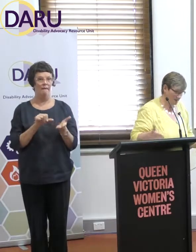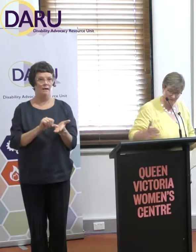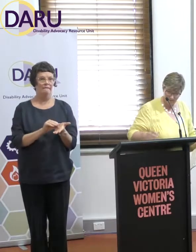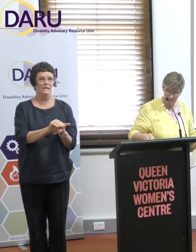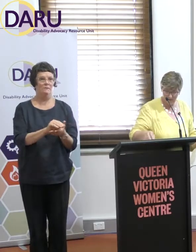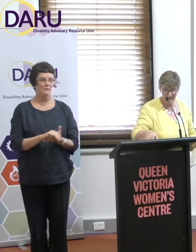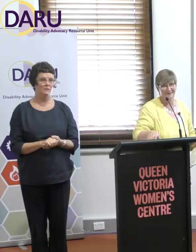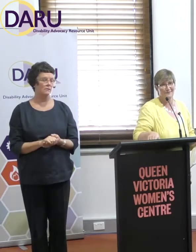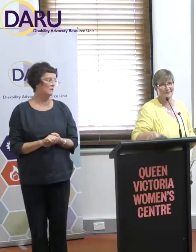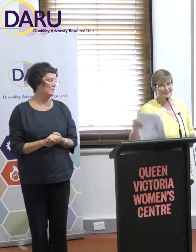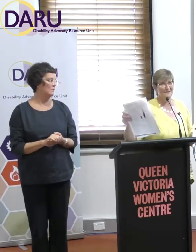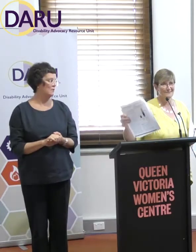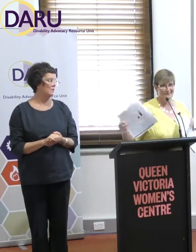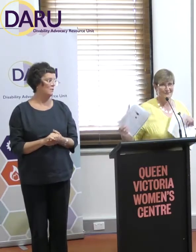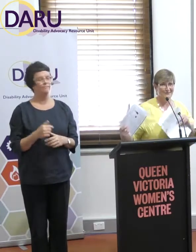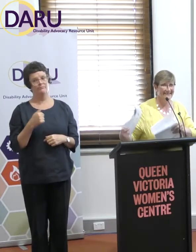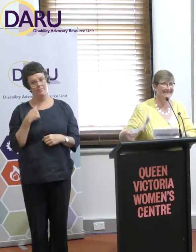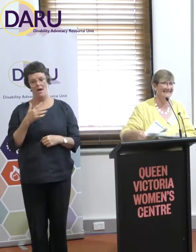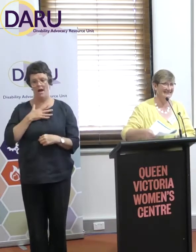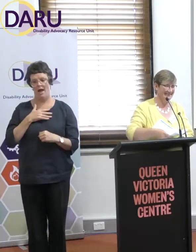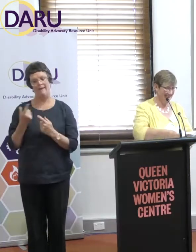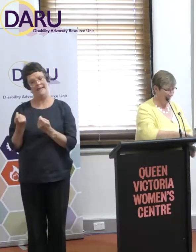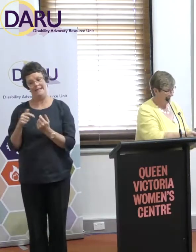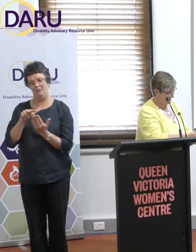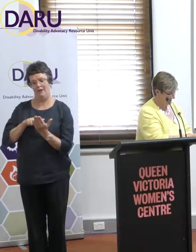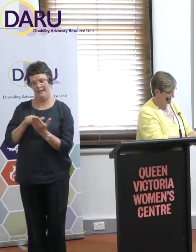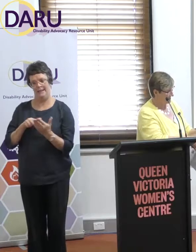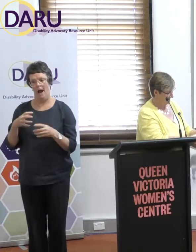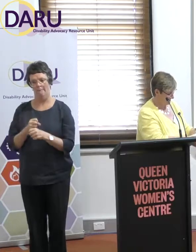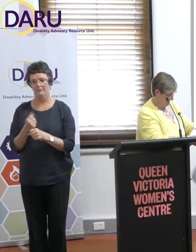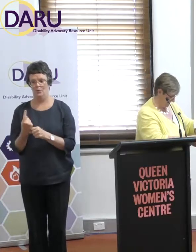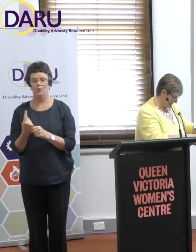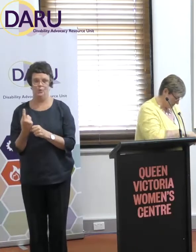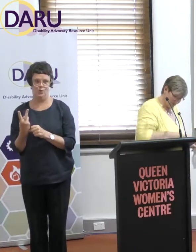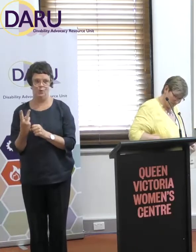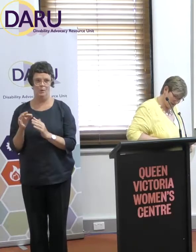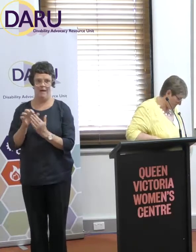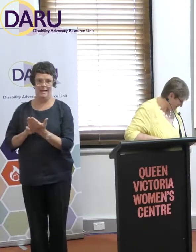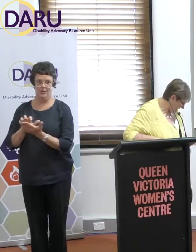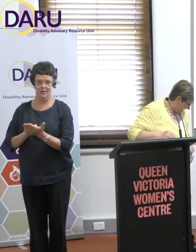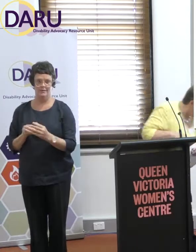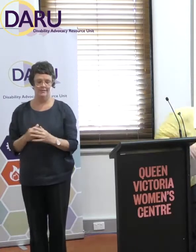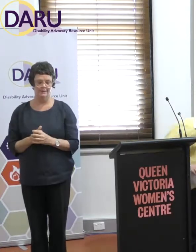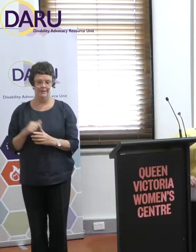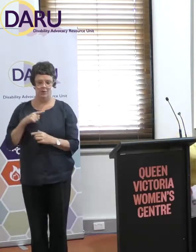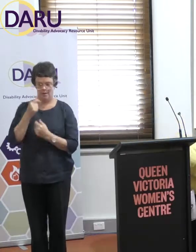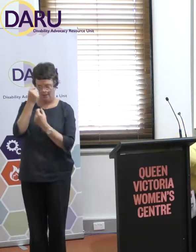myself, I like reading the easy read version, because it's in words of one syllable,